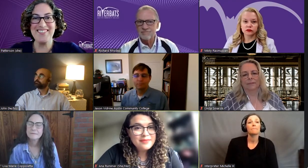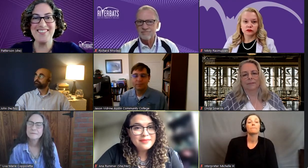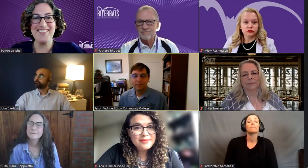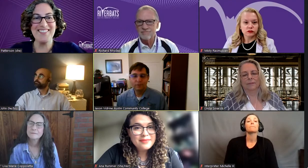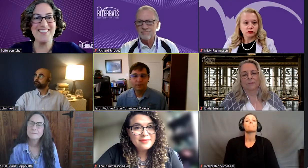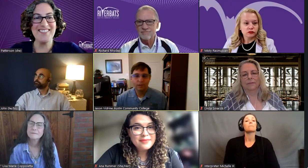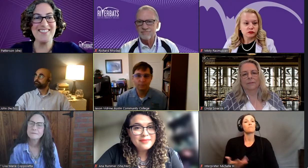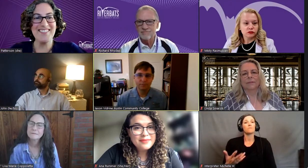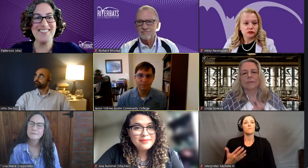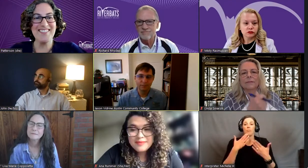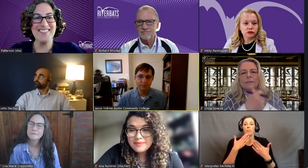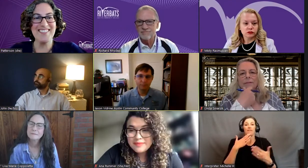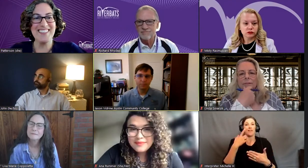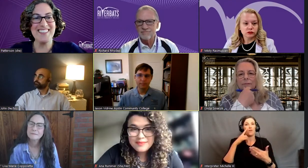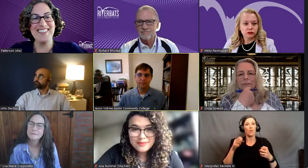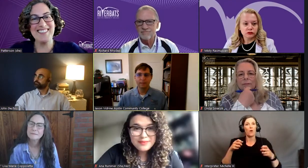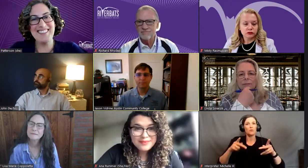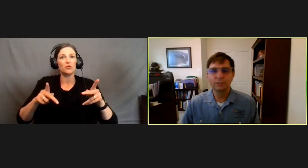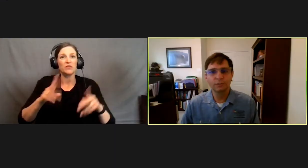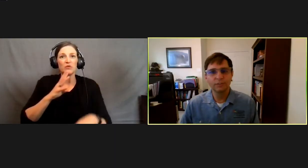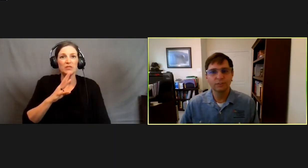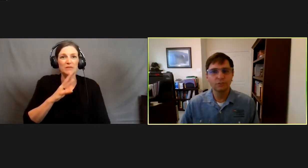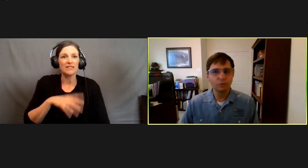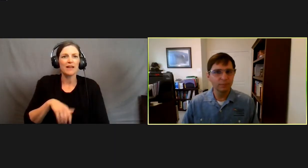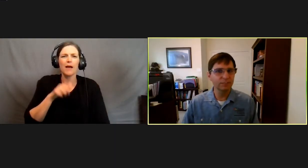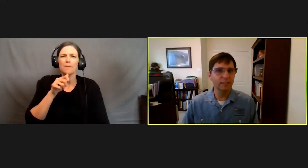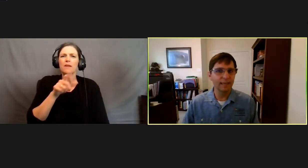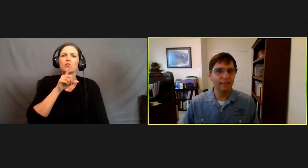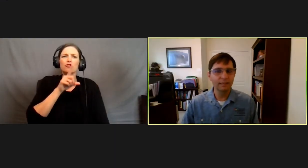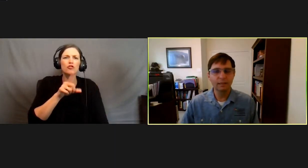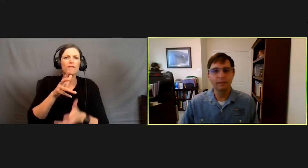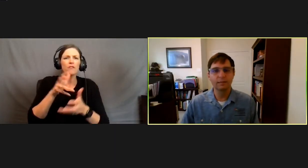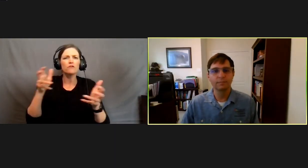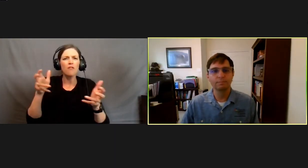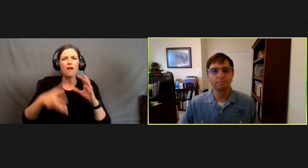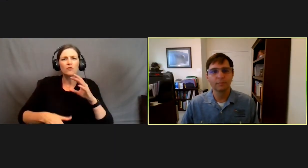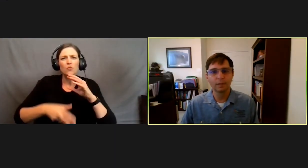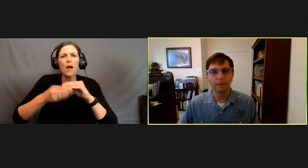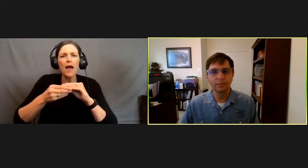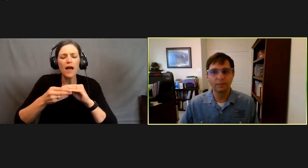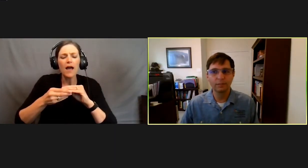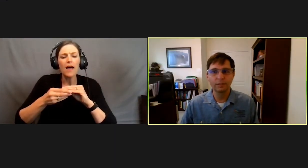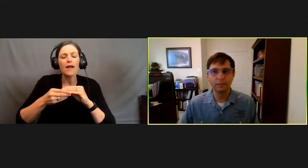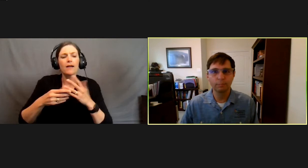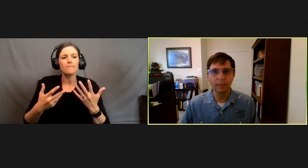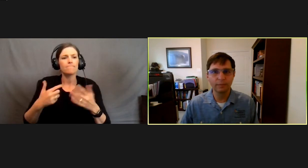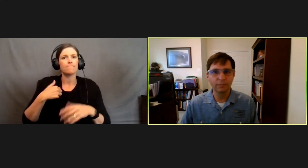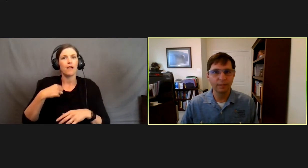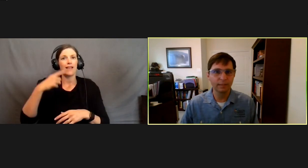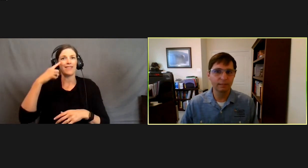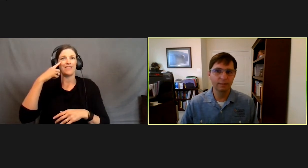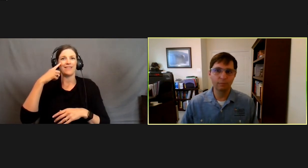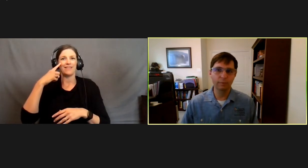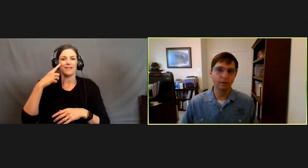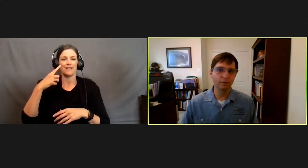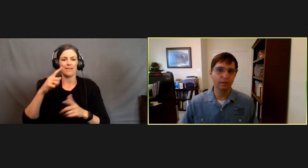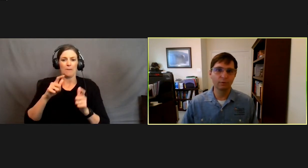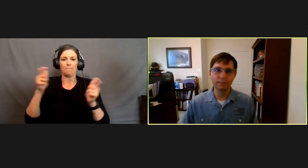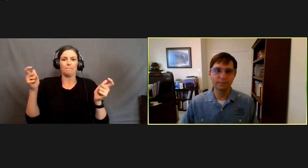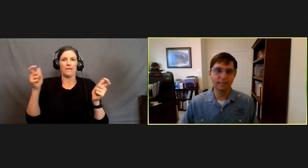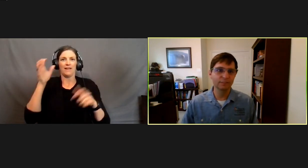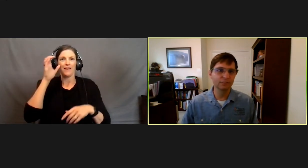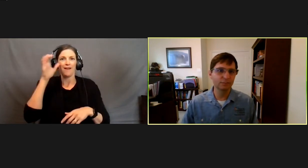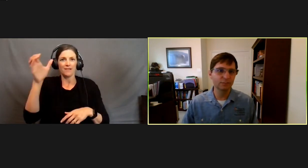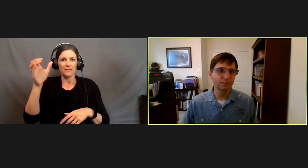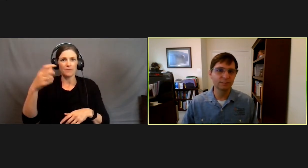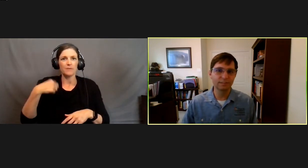Thank you for the opportunity to speak. I'm not sure if there's too much to add. I think the main thing that we all know